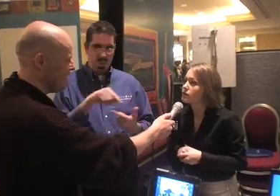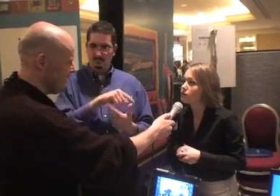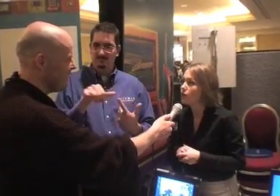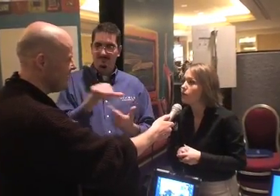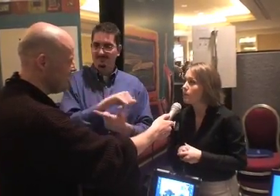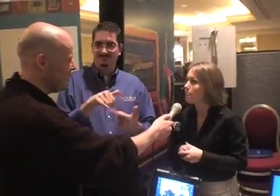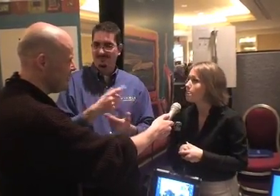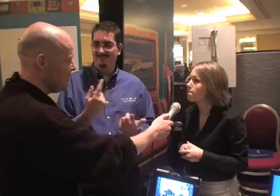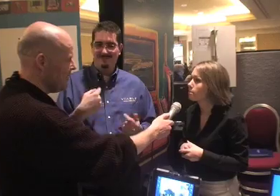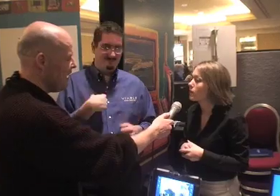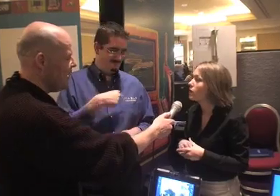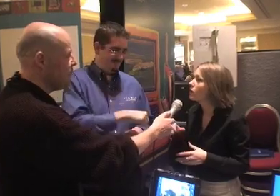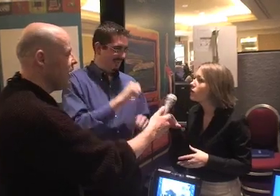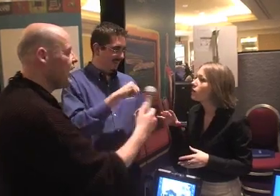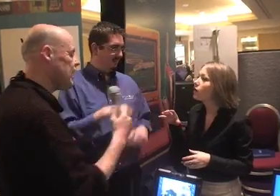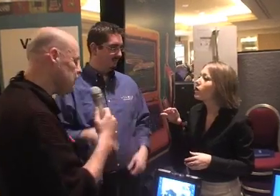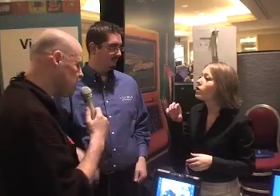customers.